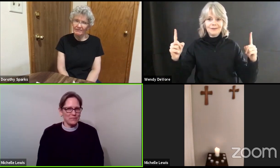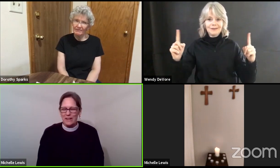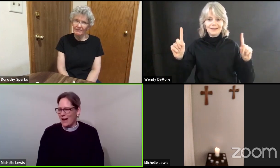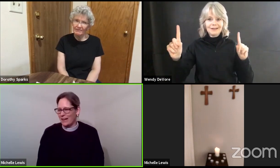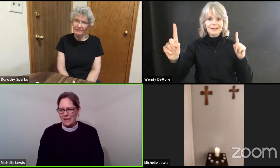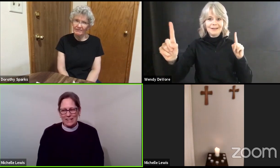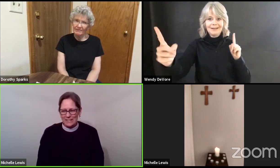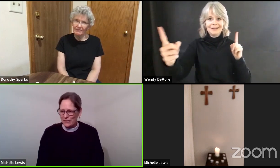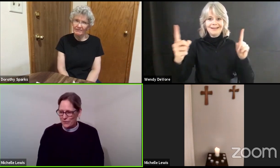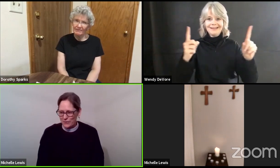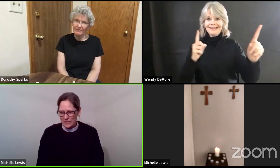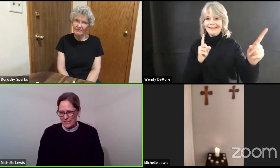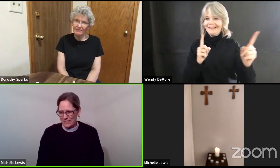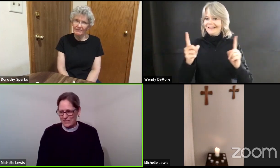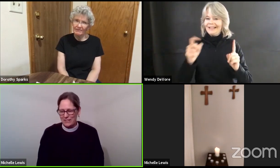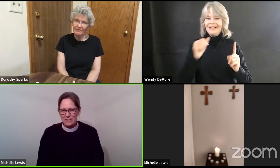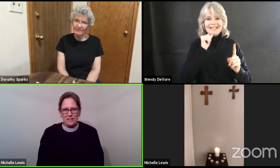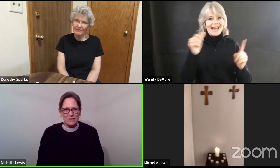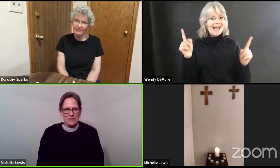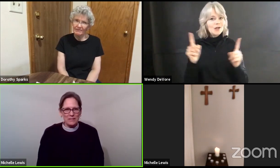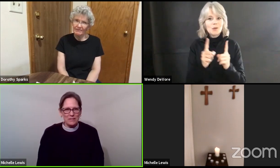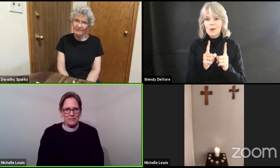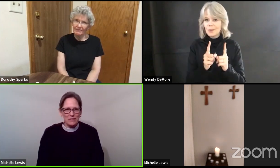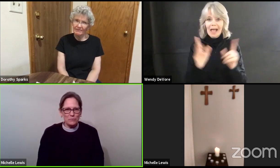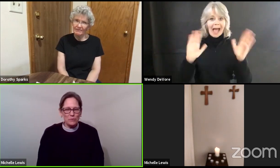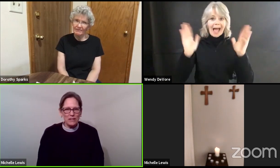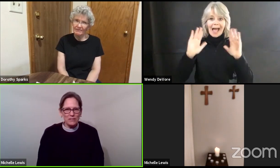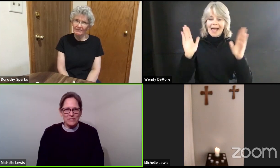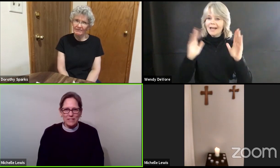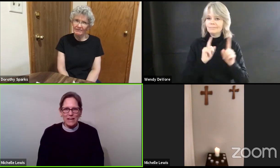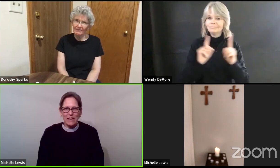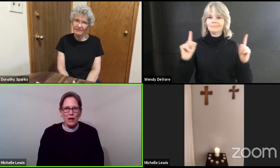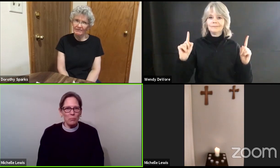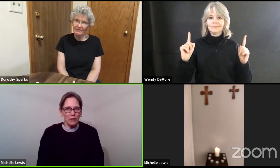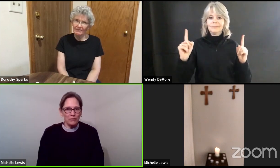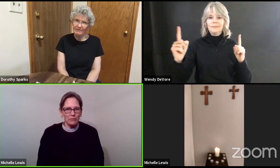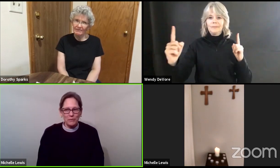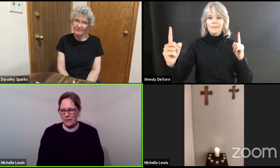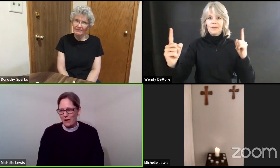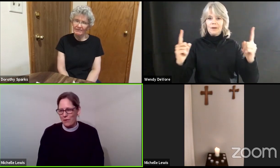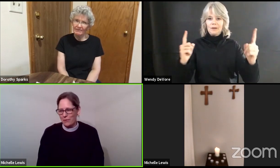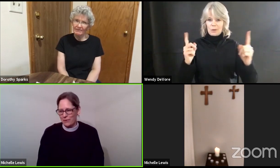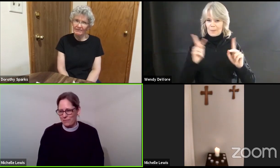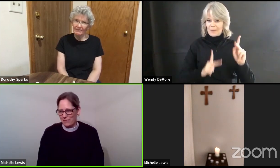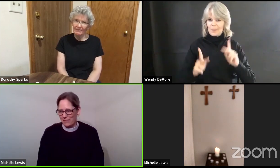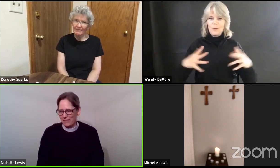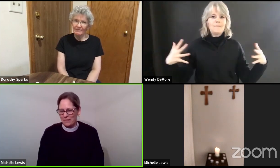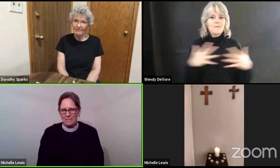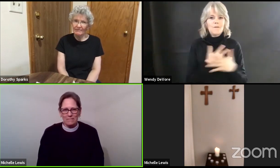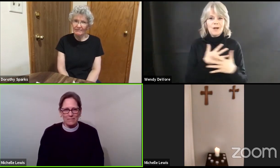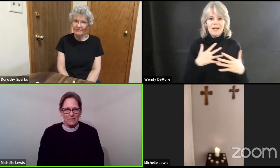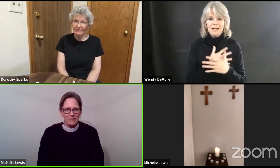not get close because we are staying apart from the crowd and